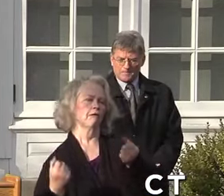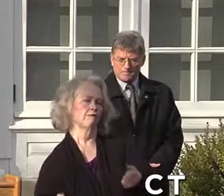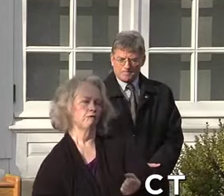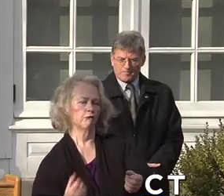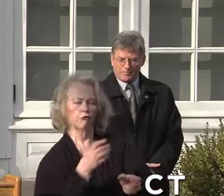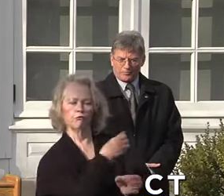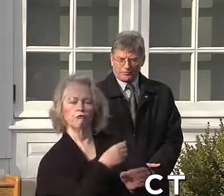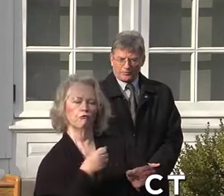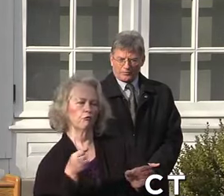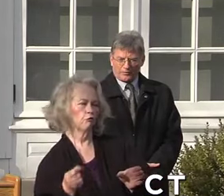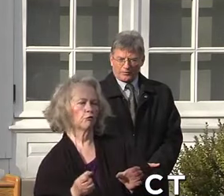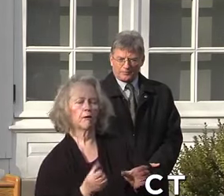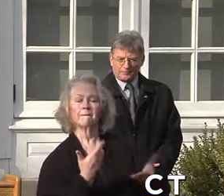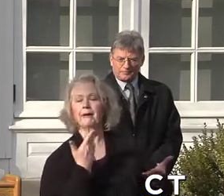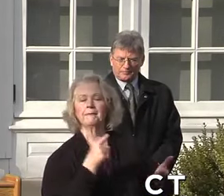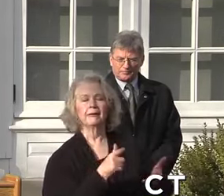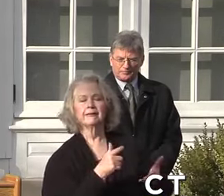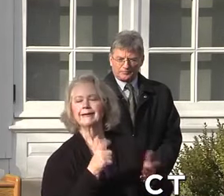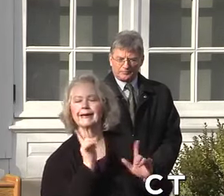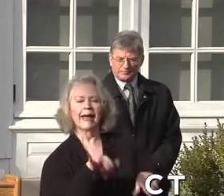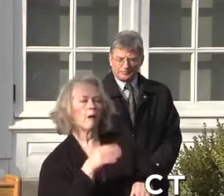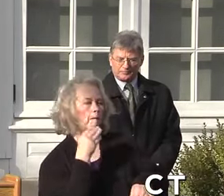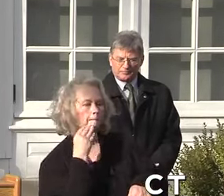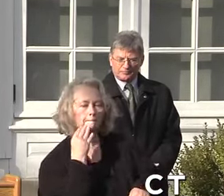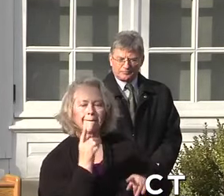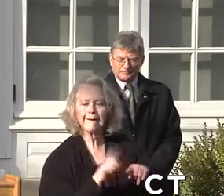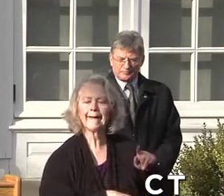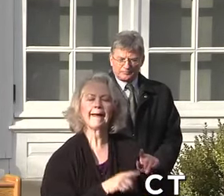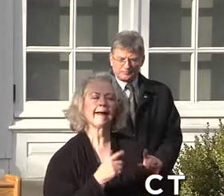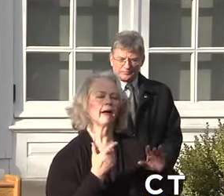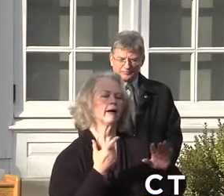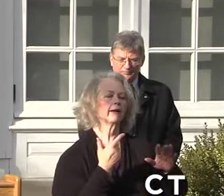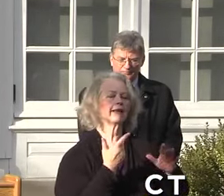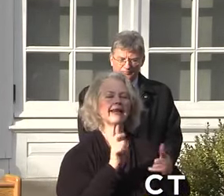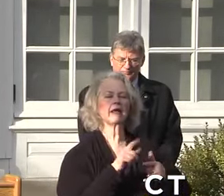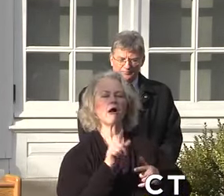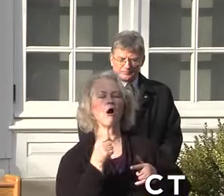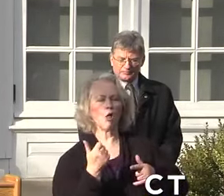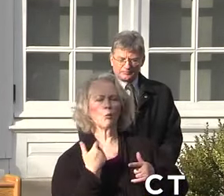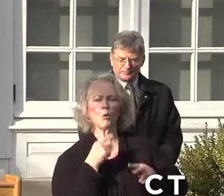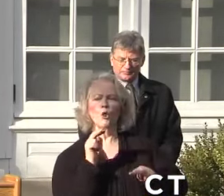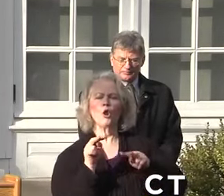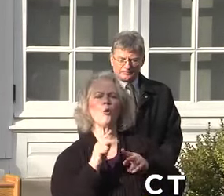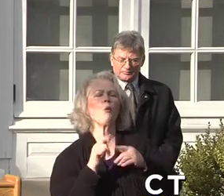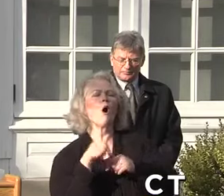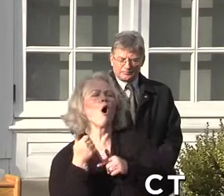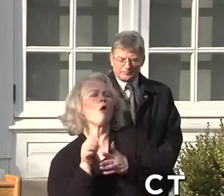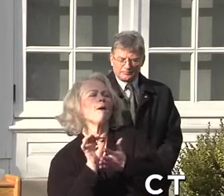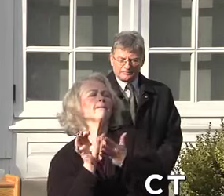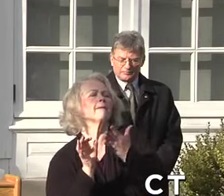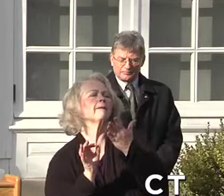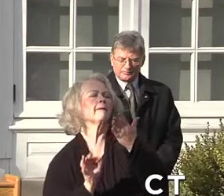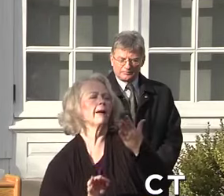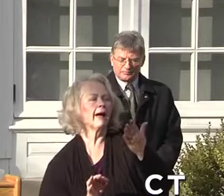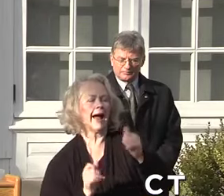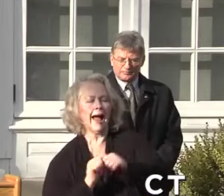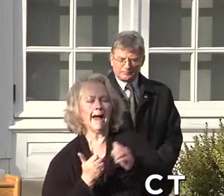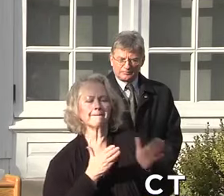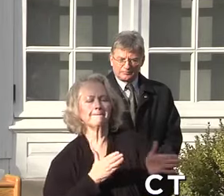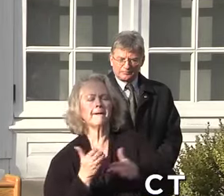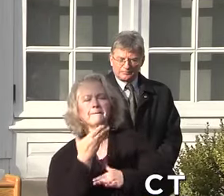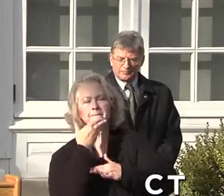maybe they can't, they don't have a home or they don't have somewhere to go to. So we're looking at all of these contingency plans really focused on planning for